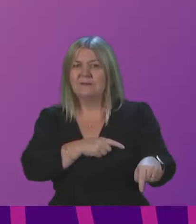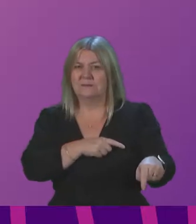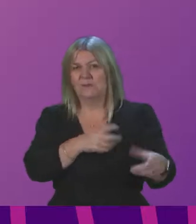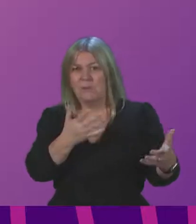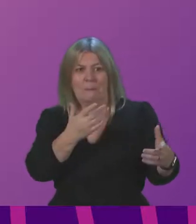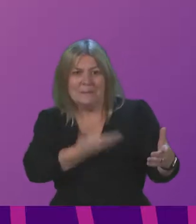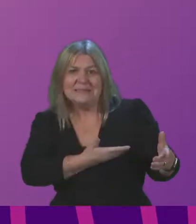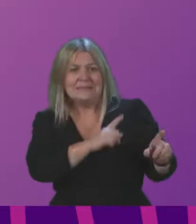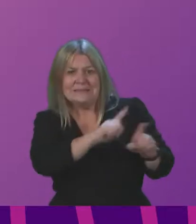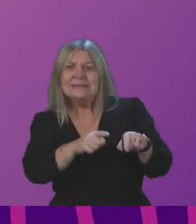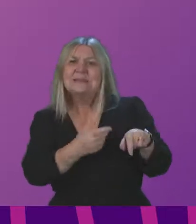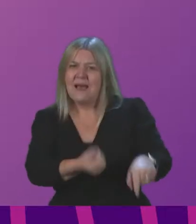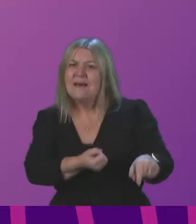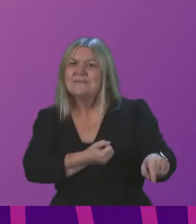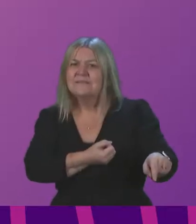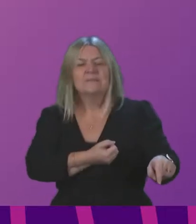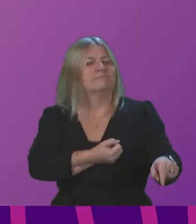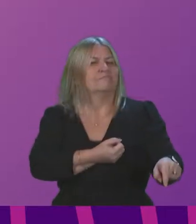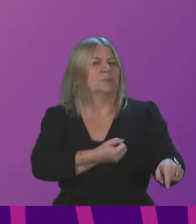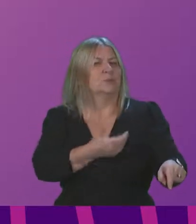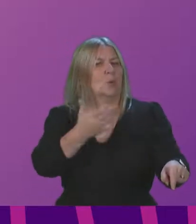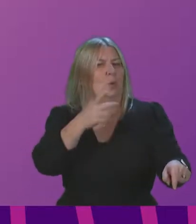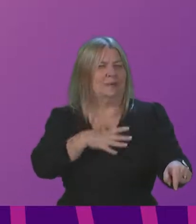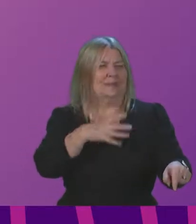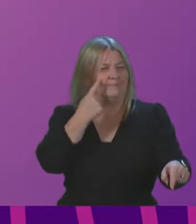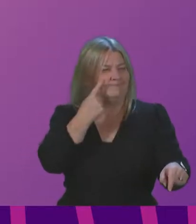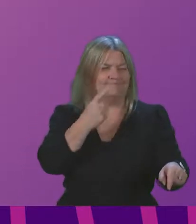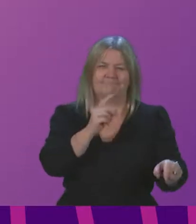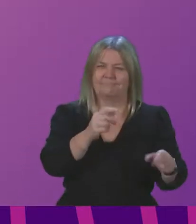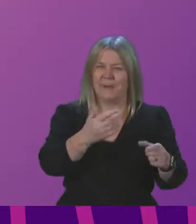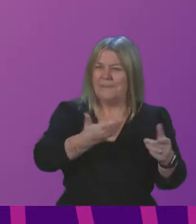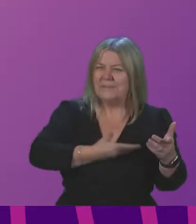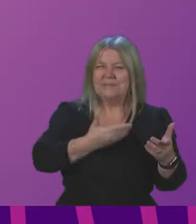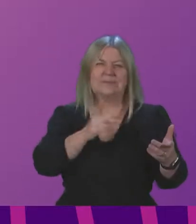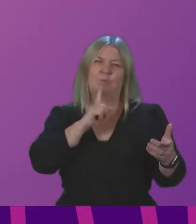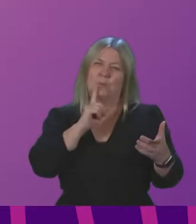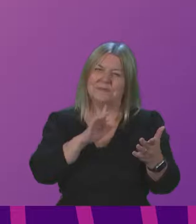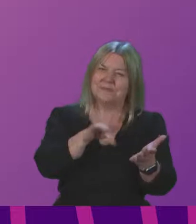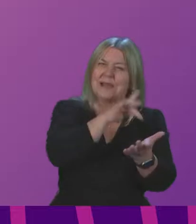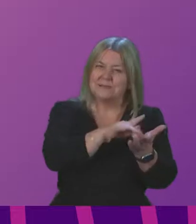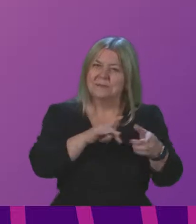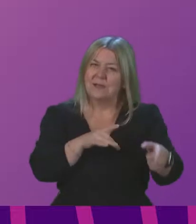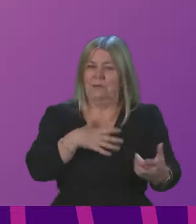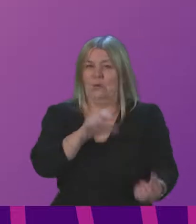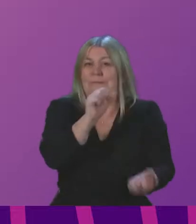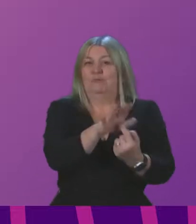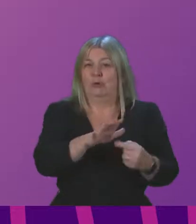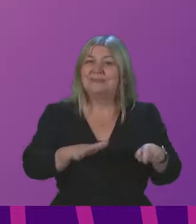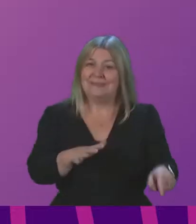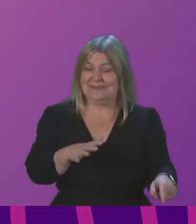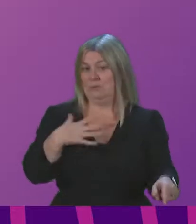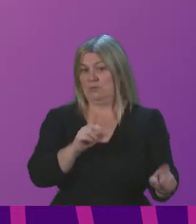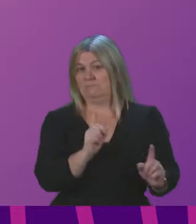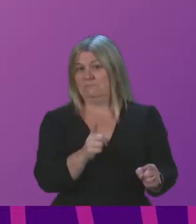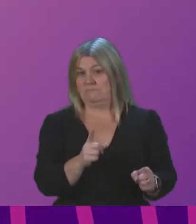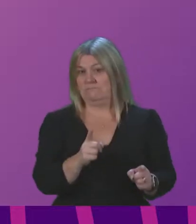We welcome the commitment in the Programme for Government to progress a women's business centre, and we would like to see this prioritised in the forthcoming Budget to